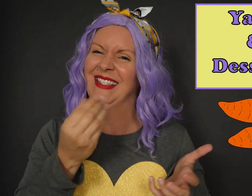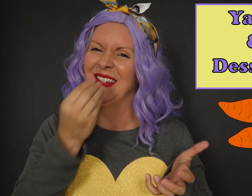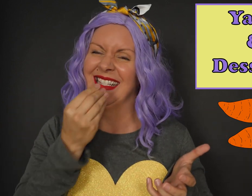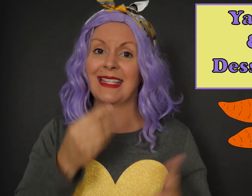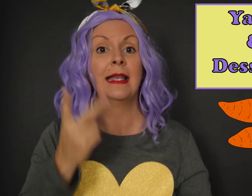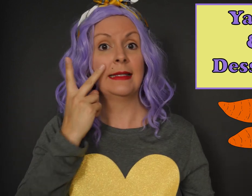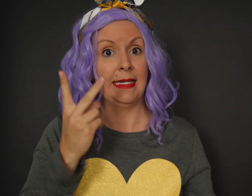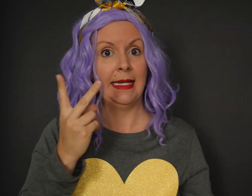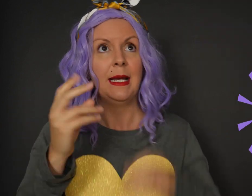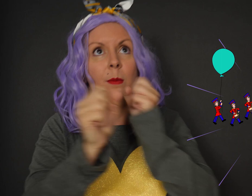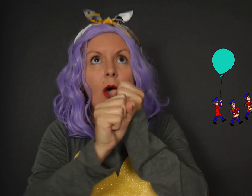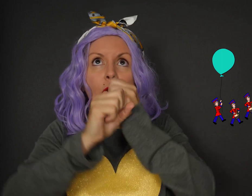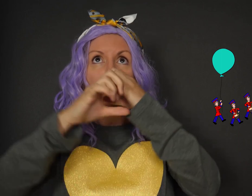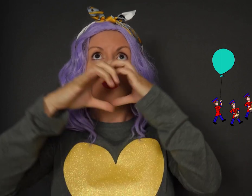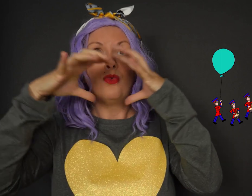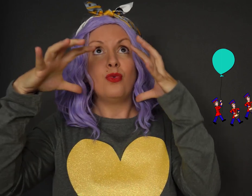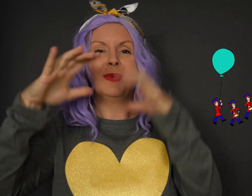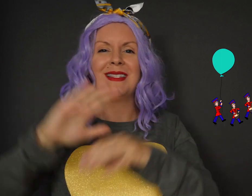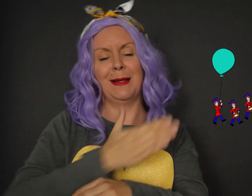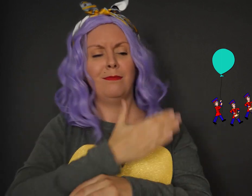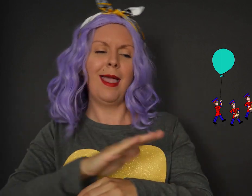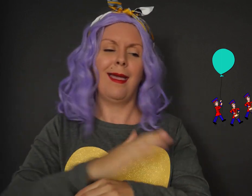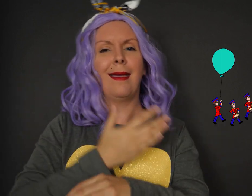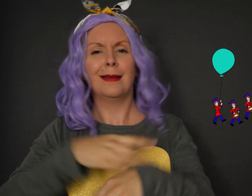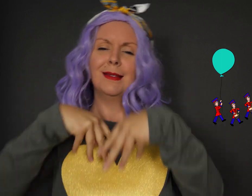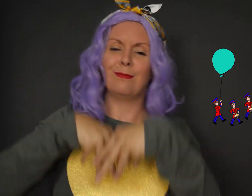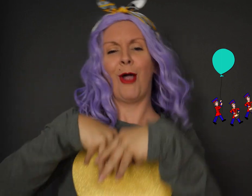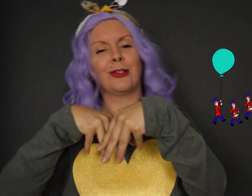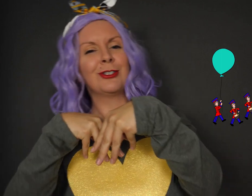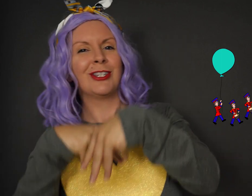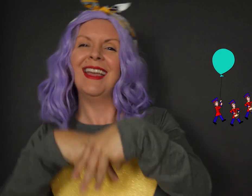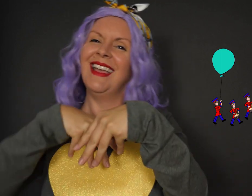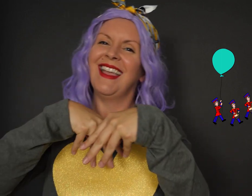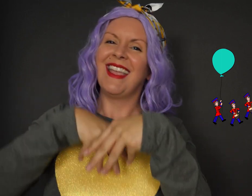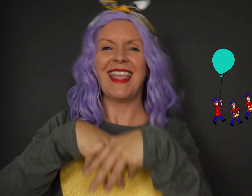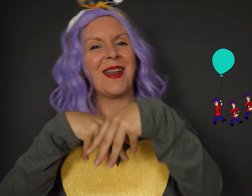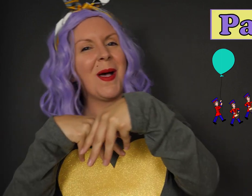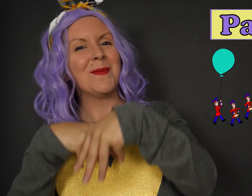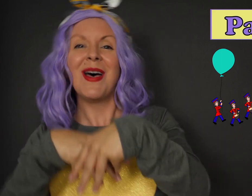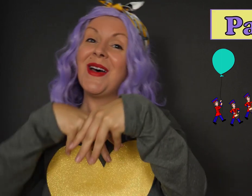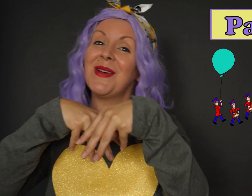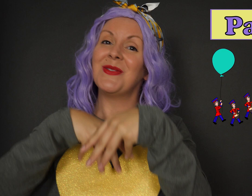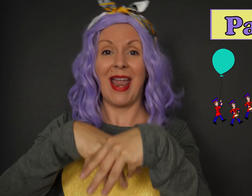treats. See balloons and bands march in a parade